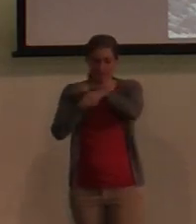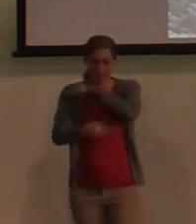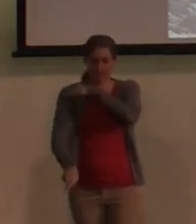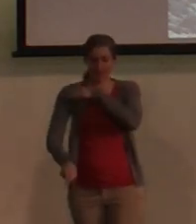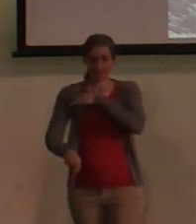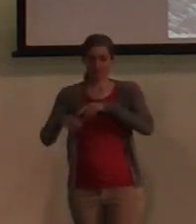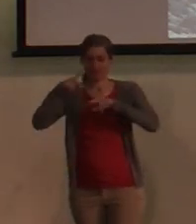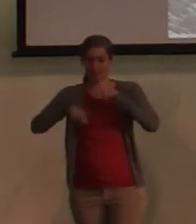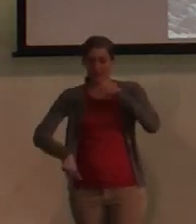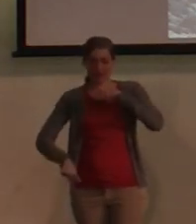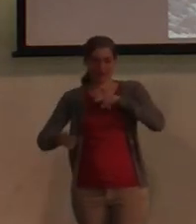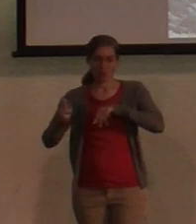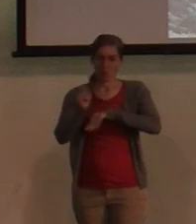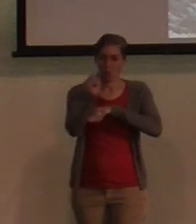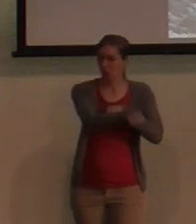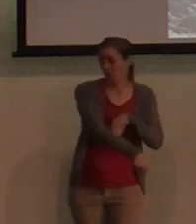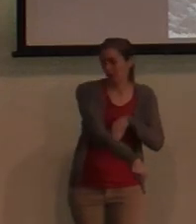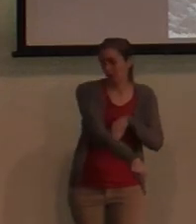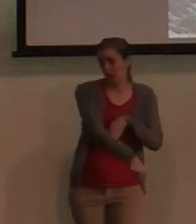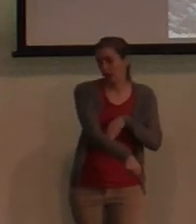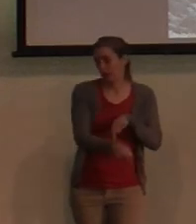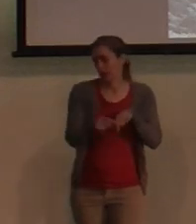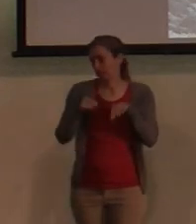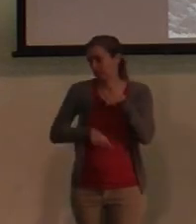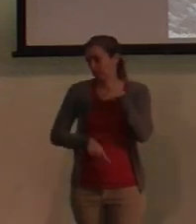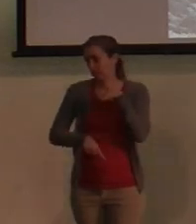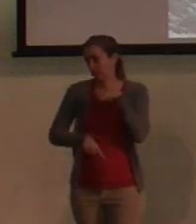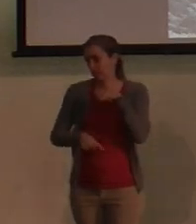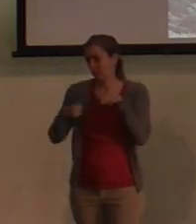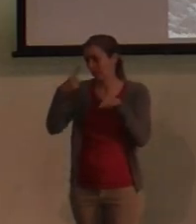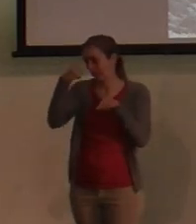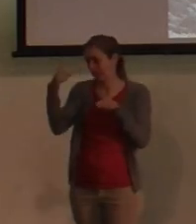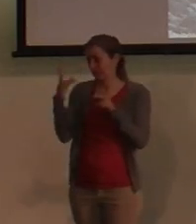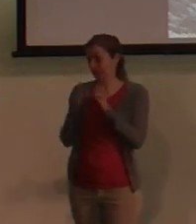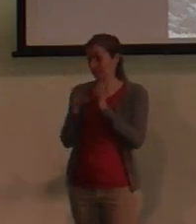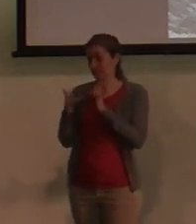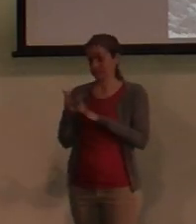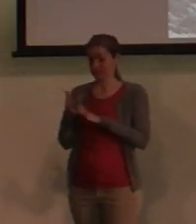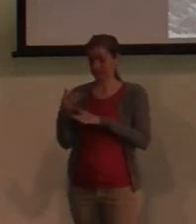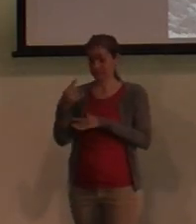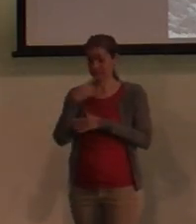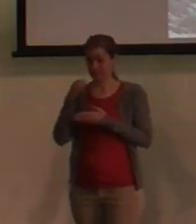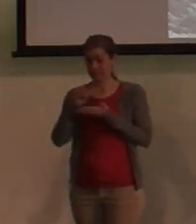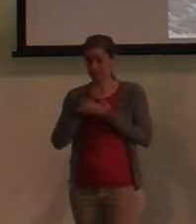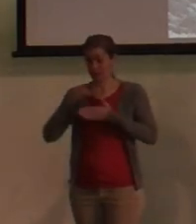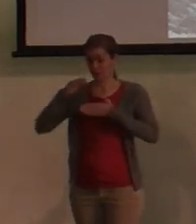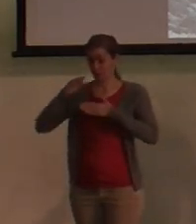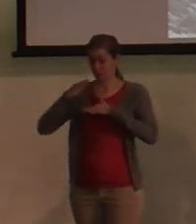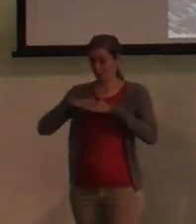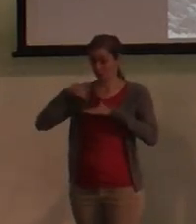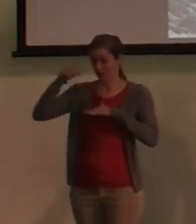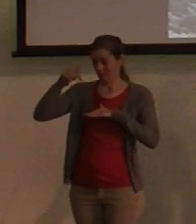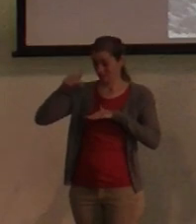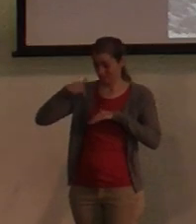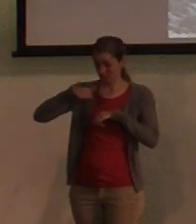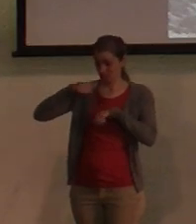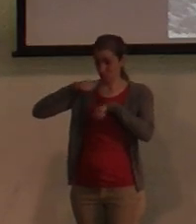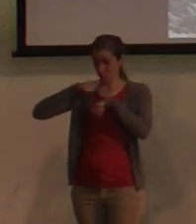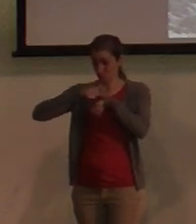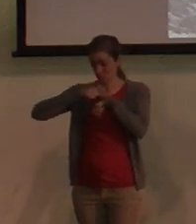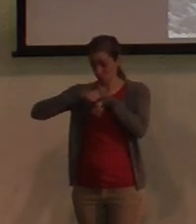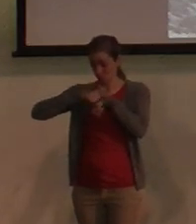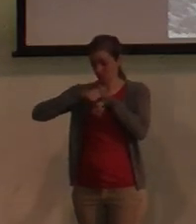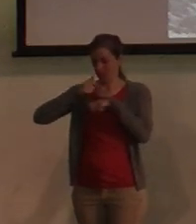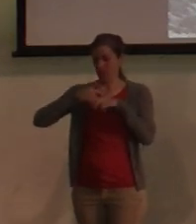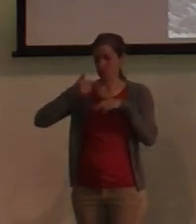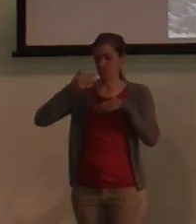against it or the gates of Hades will not prevail against it, because as Jesus is saying there and he says, upon this rock, I'll build my church, talking about